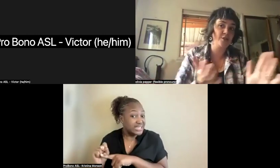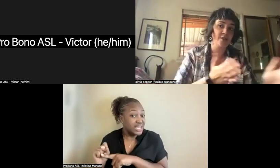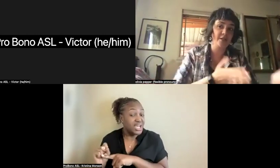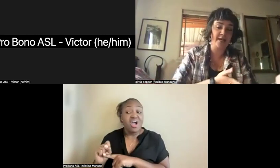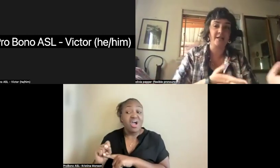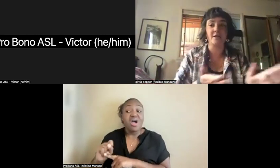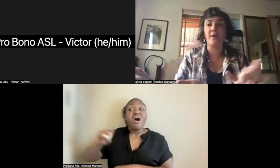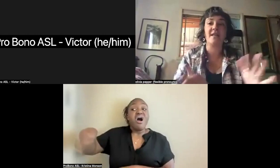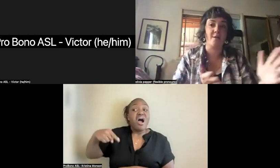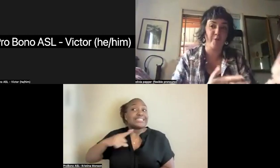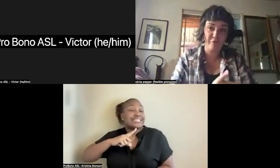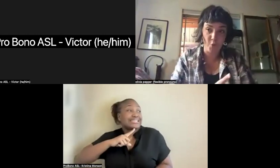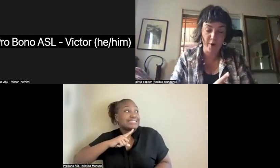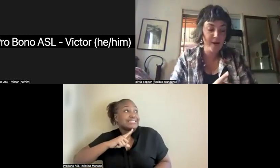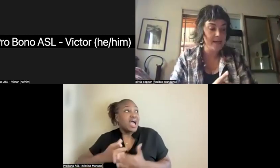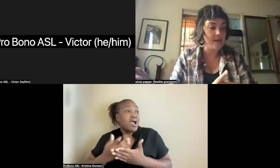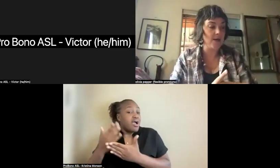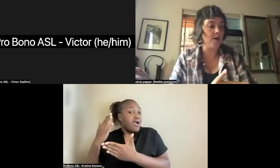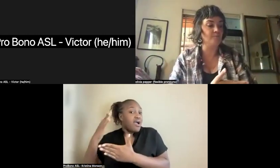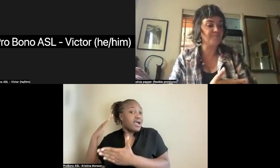back to the Dionysian Rites and before.